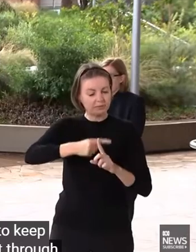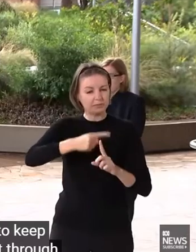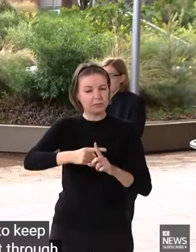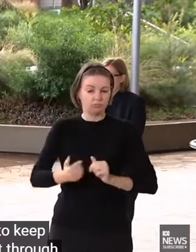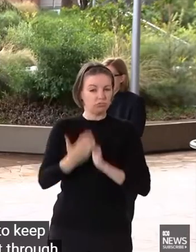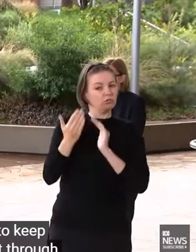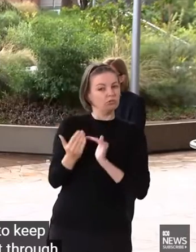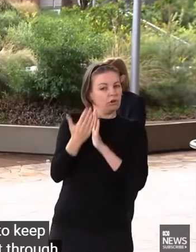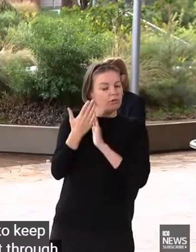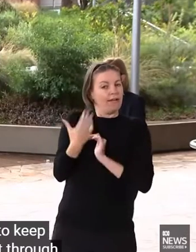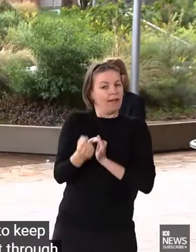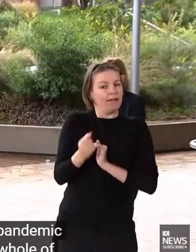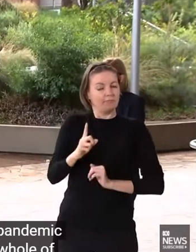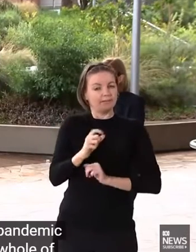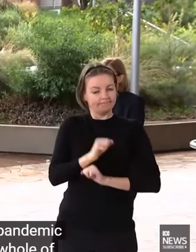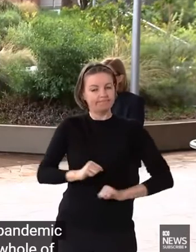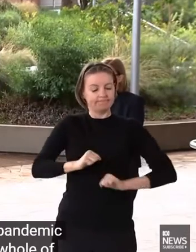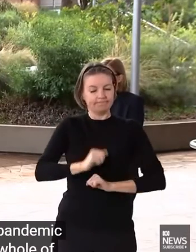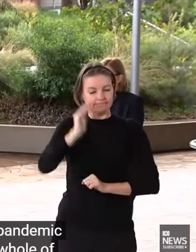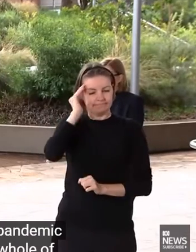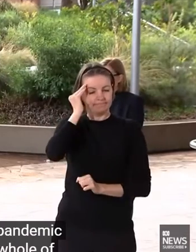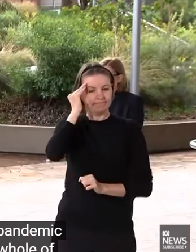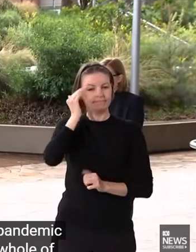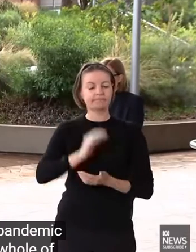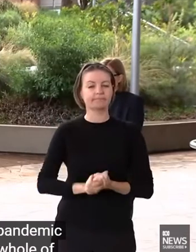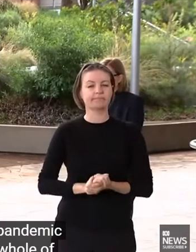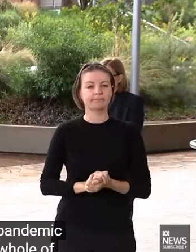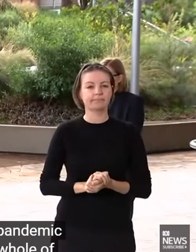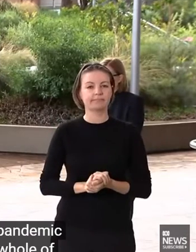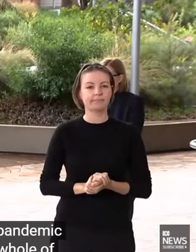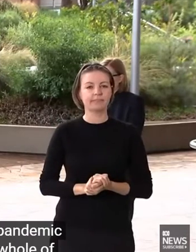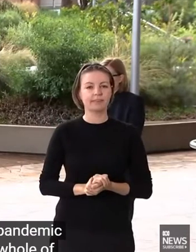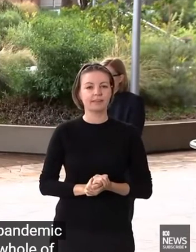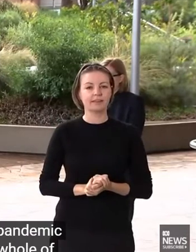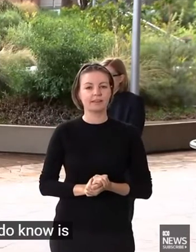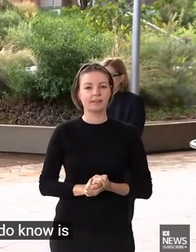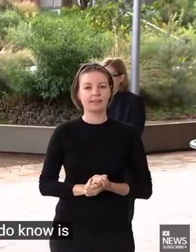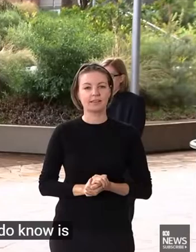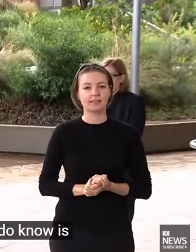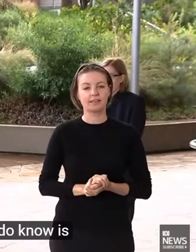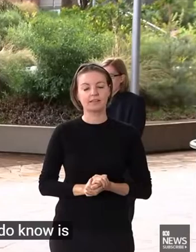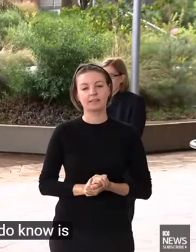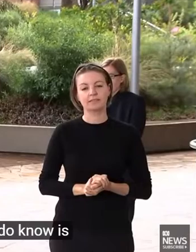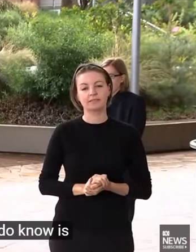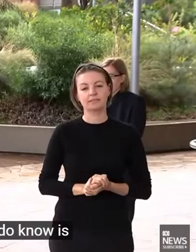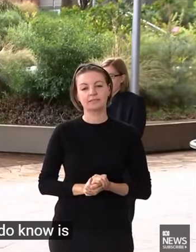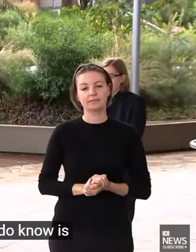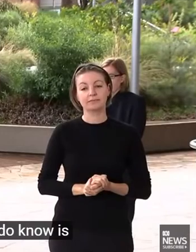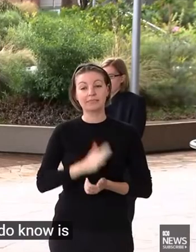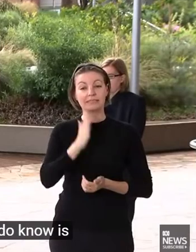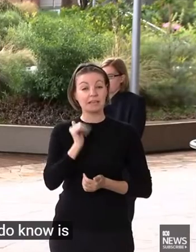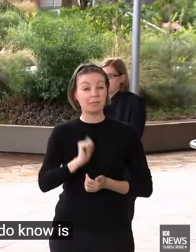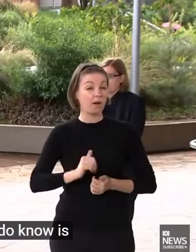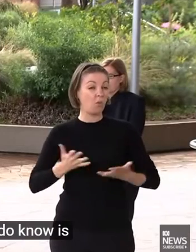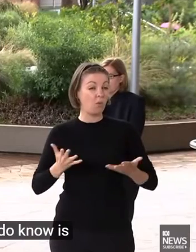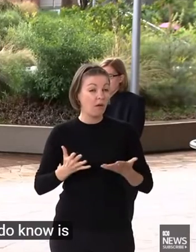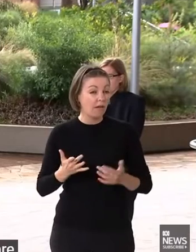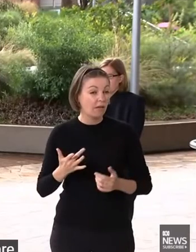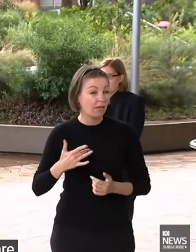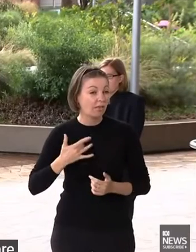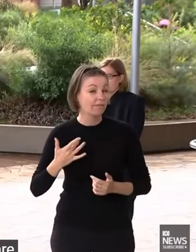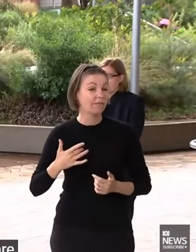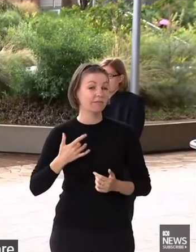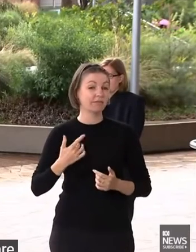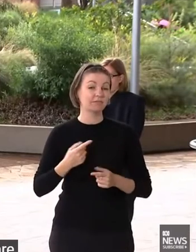challenging the whole of the world. But what we do know is that wherever you are, you are